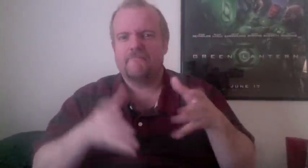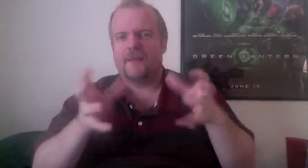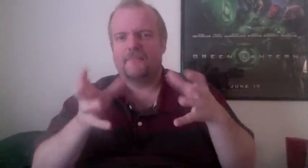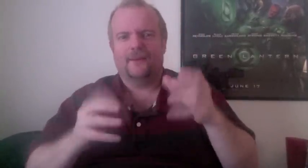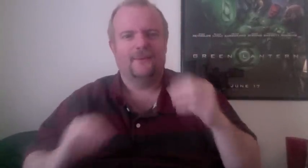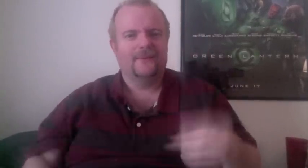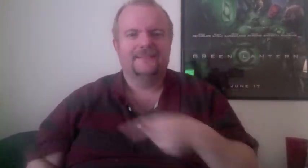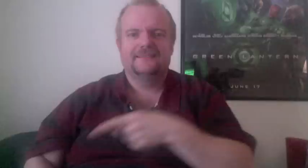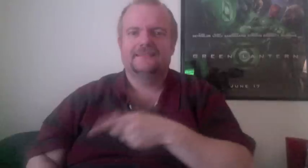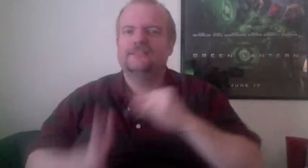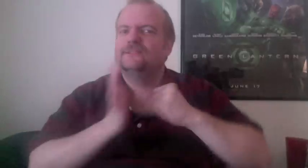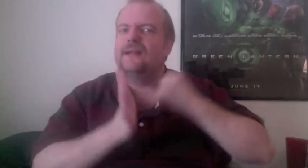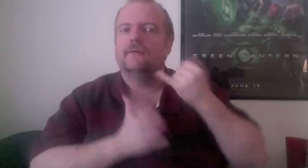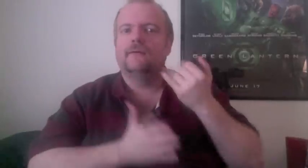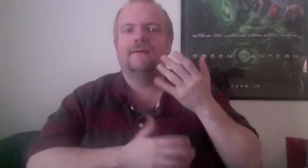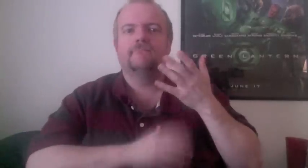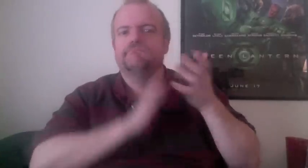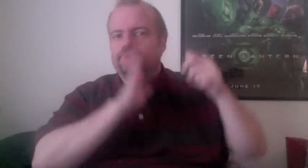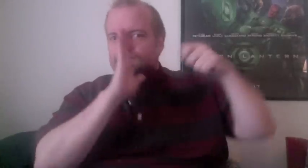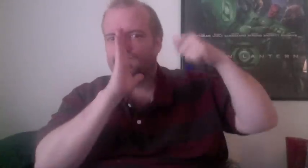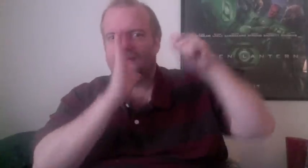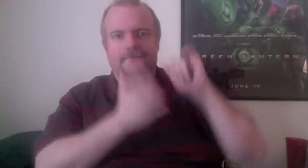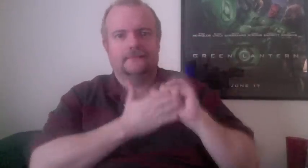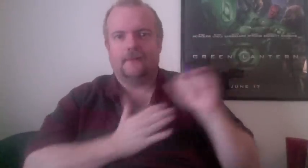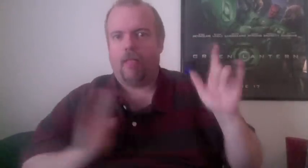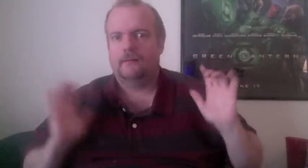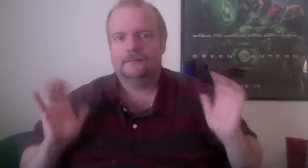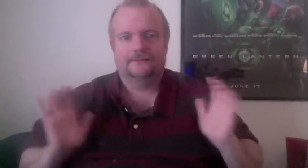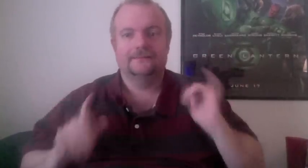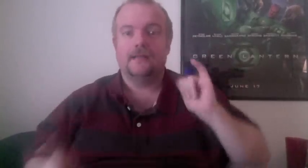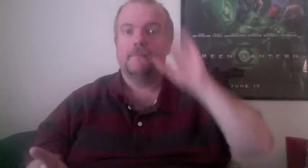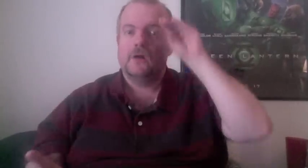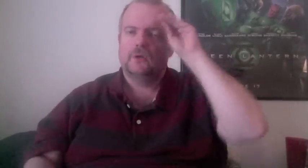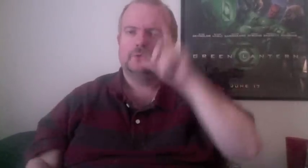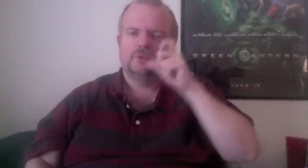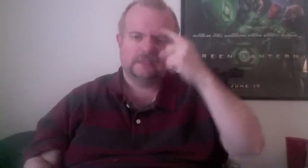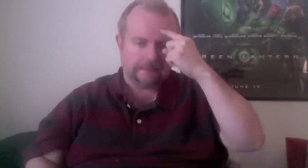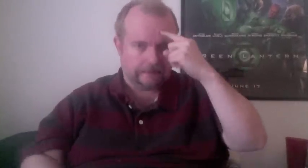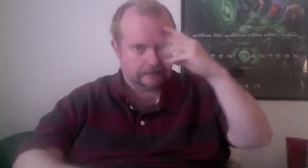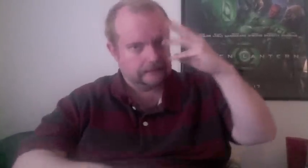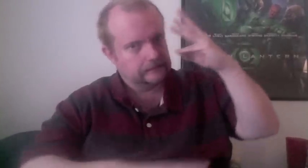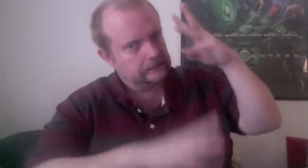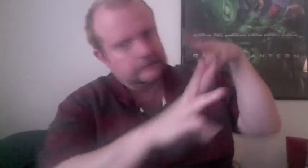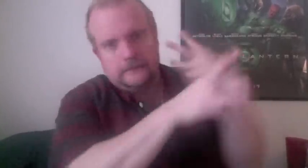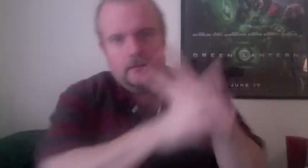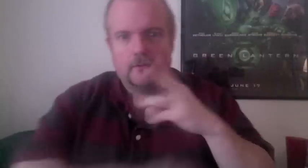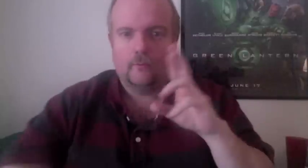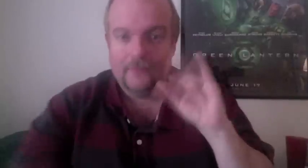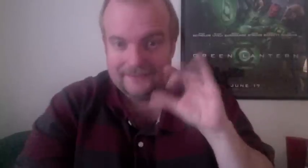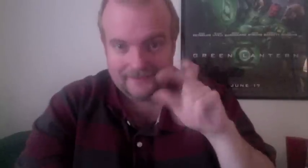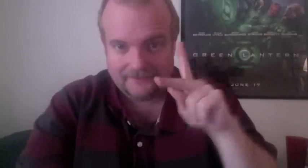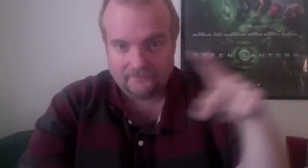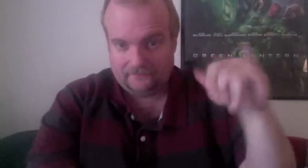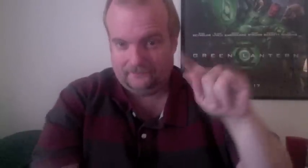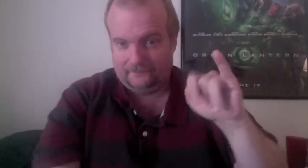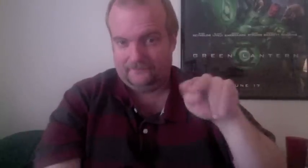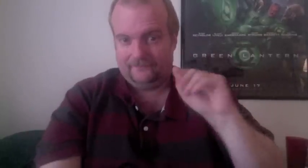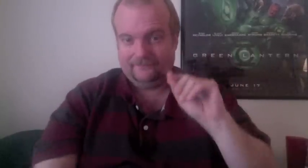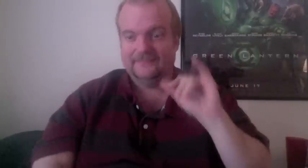When I first saw the shadow figures, I had thought, well, maybe these are some high schoolers playing pranks on us, trying to frighten us, but there was no one else